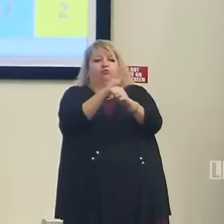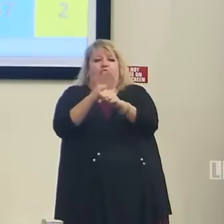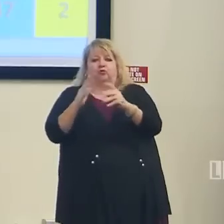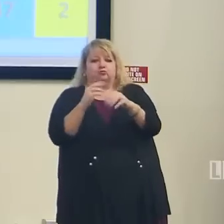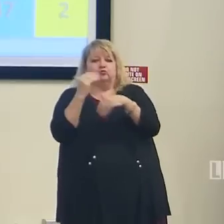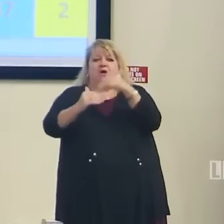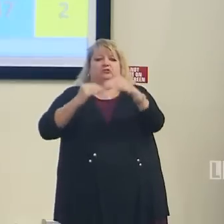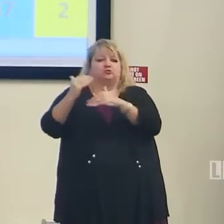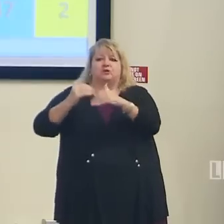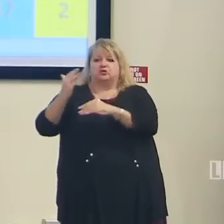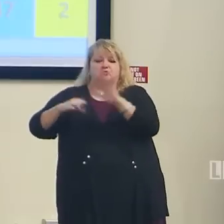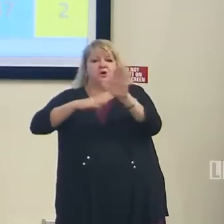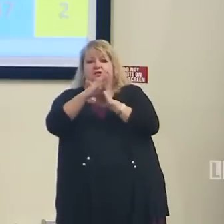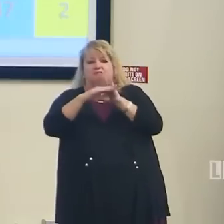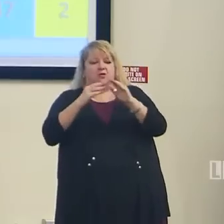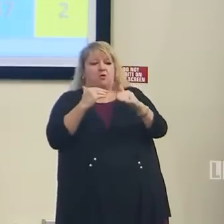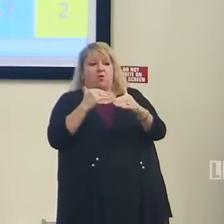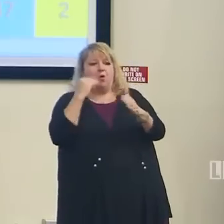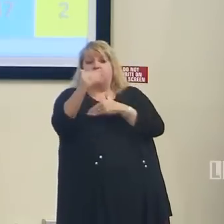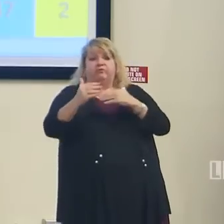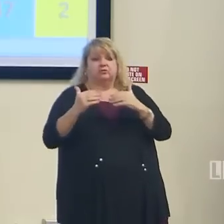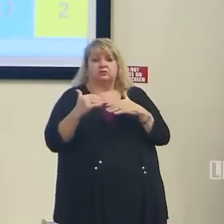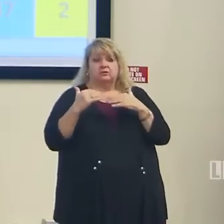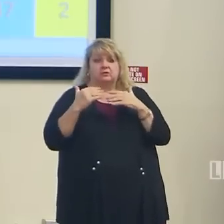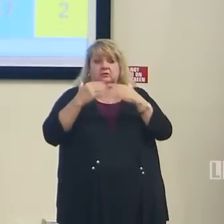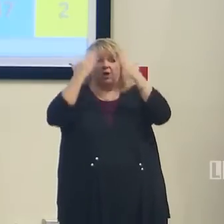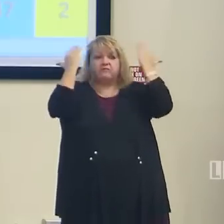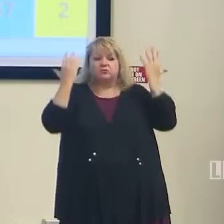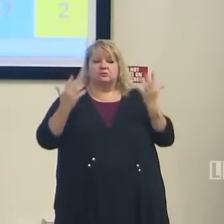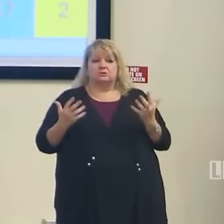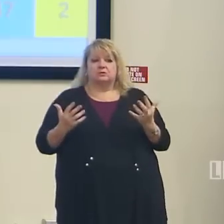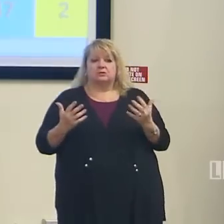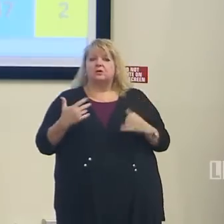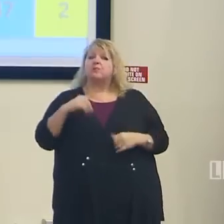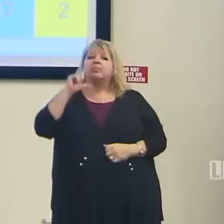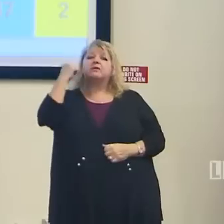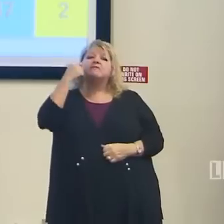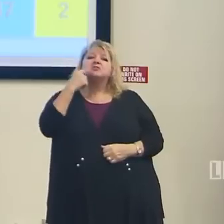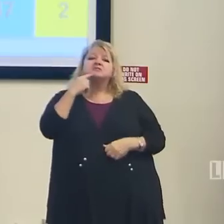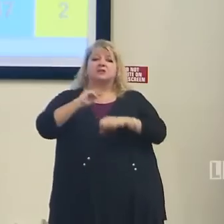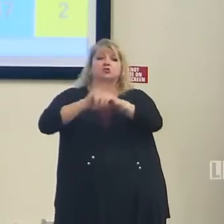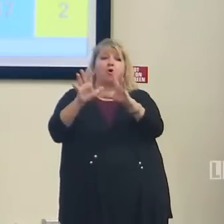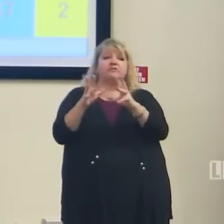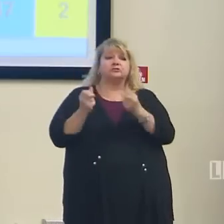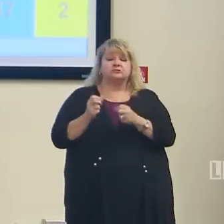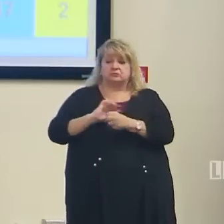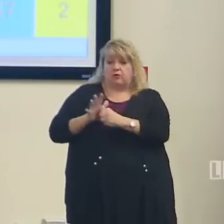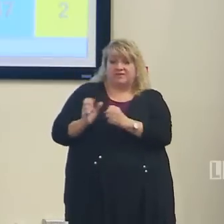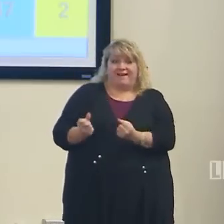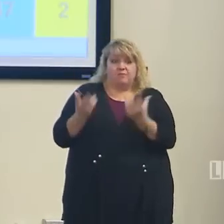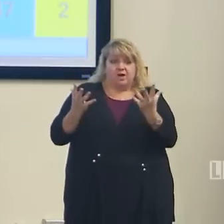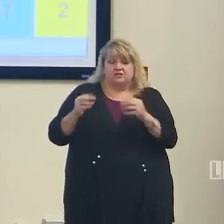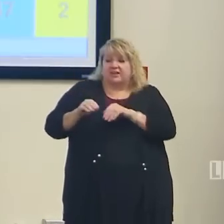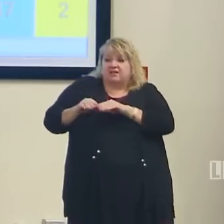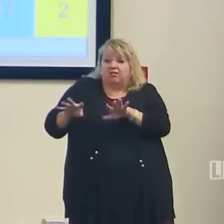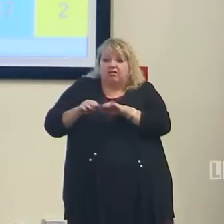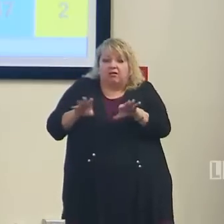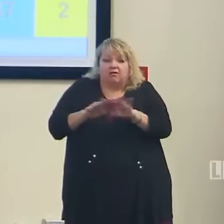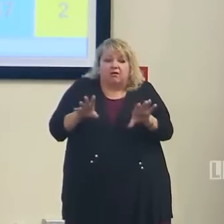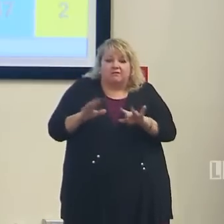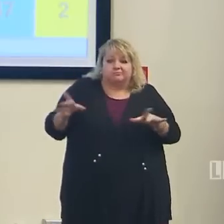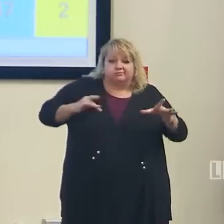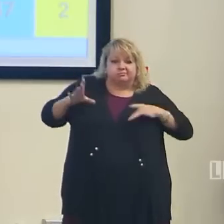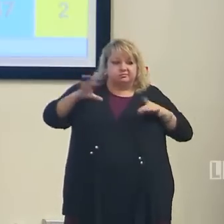But as the governor said, the level of COVID out there, the amount of transmission out there,